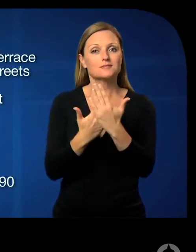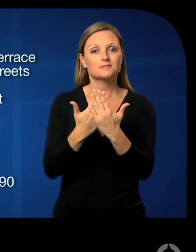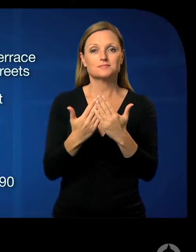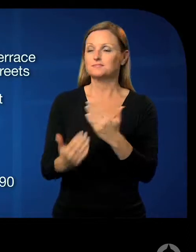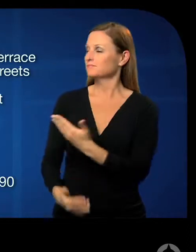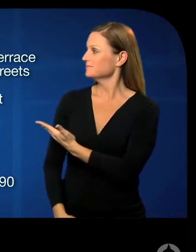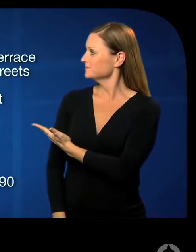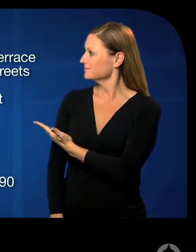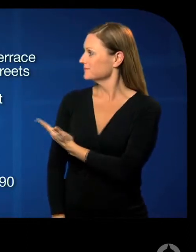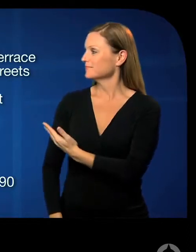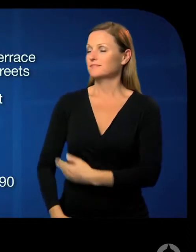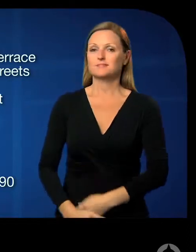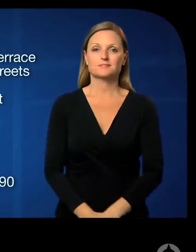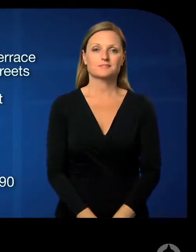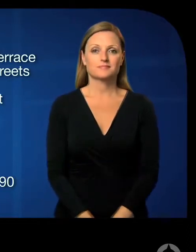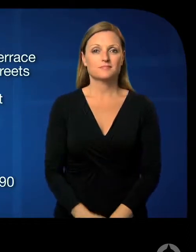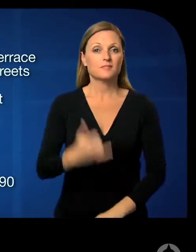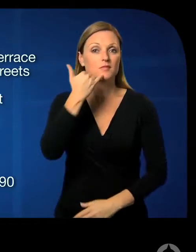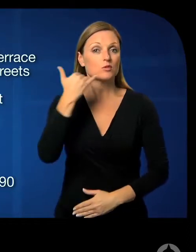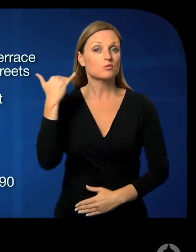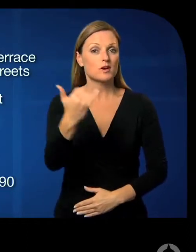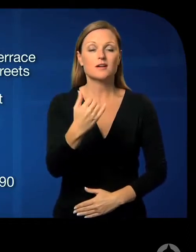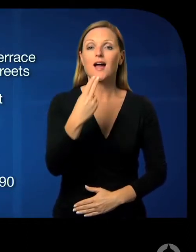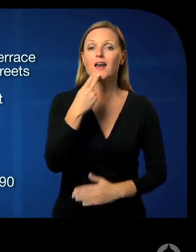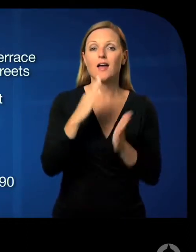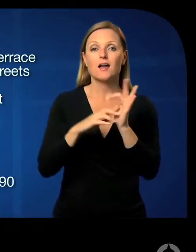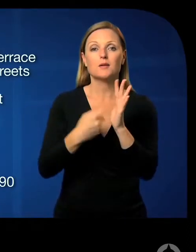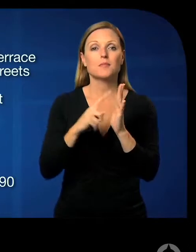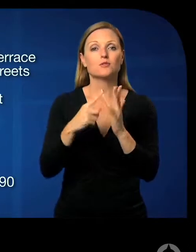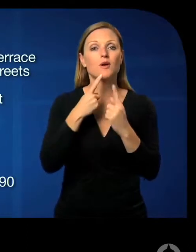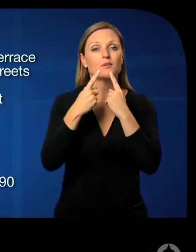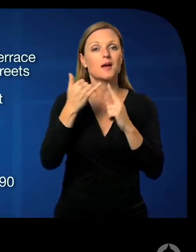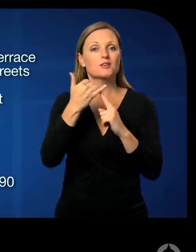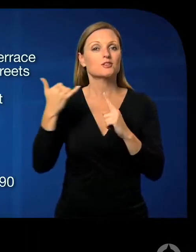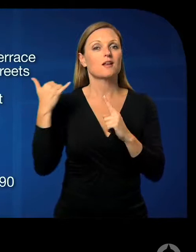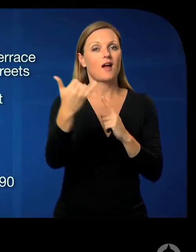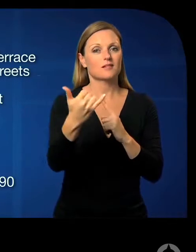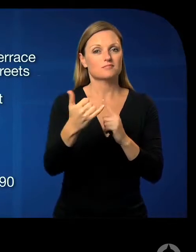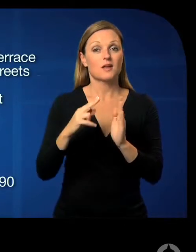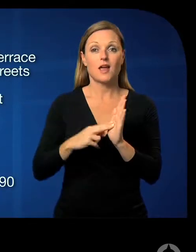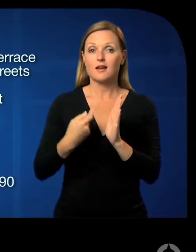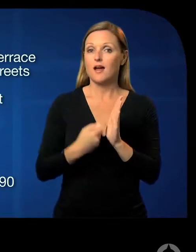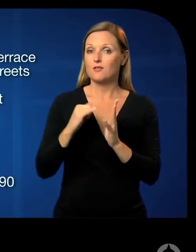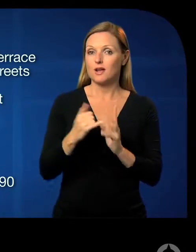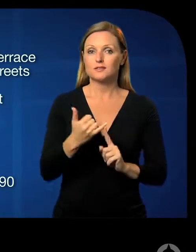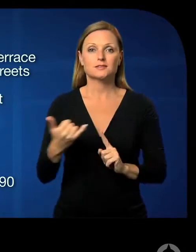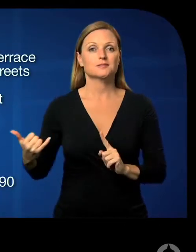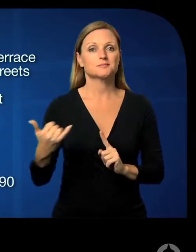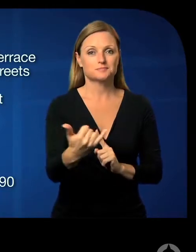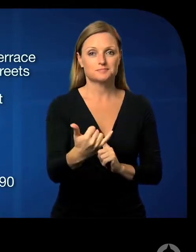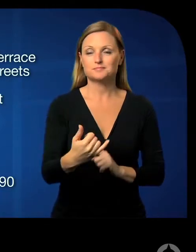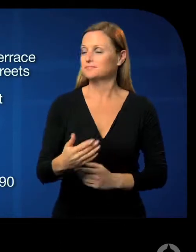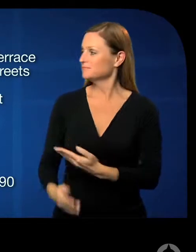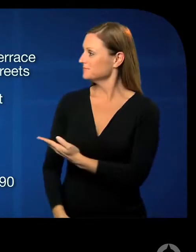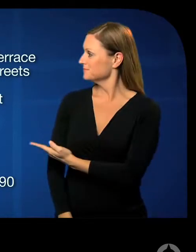the National Relay Service 13 36 77 for deaf or hard of hearing customers or chat with us online